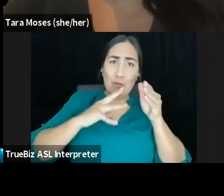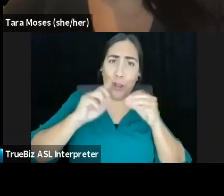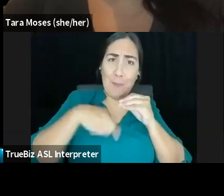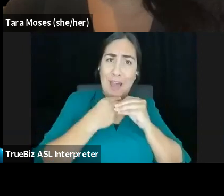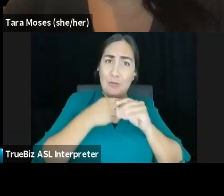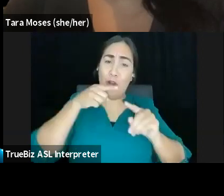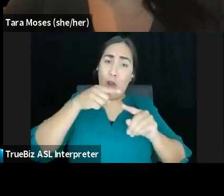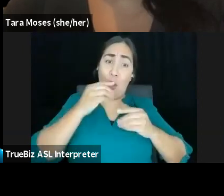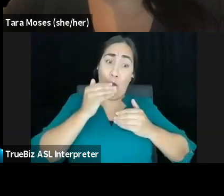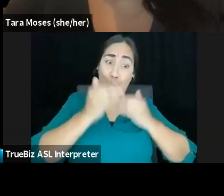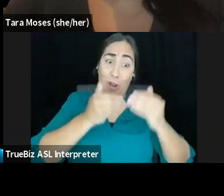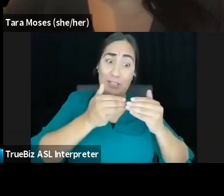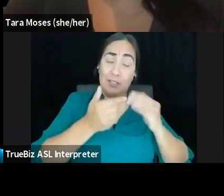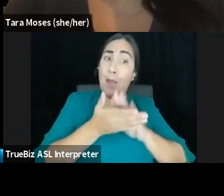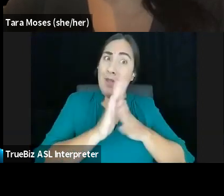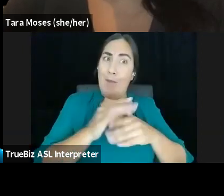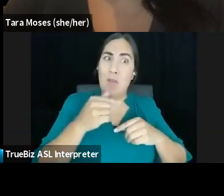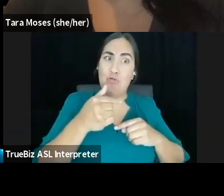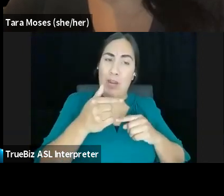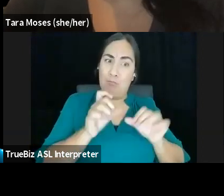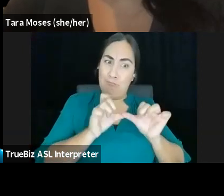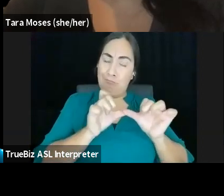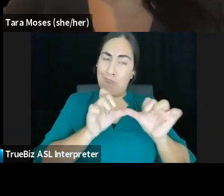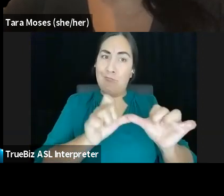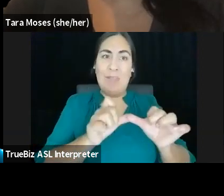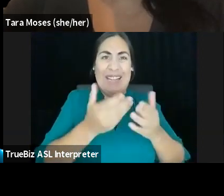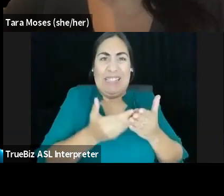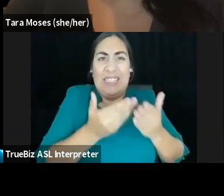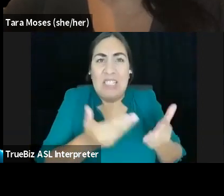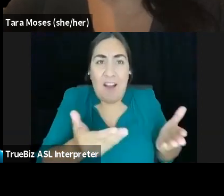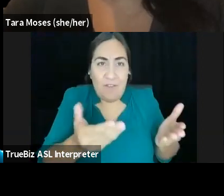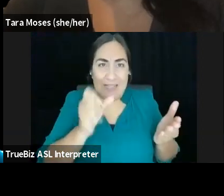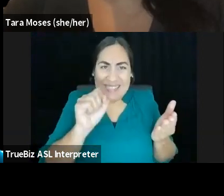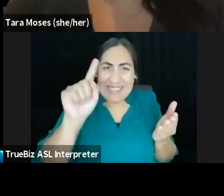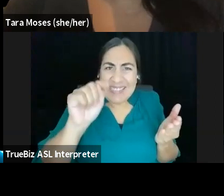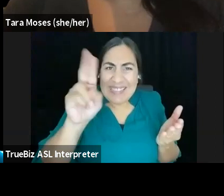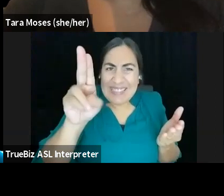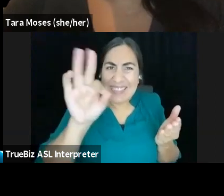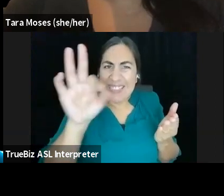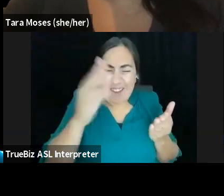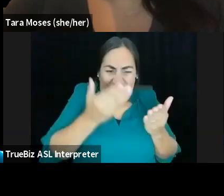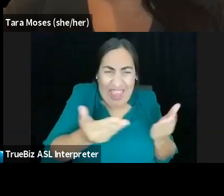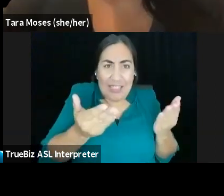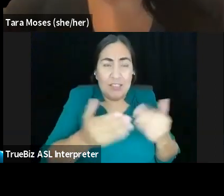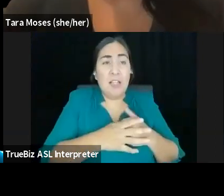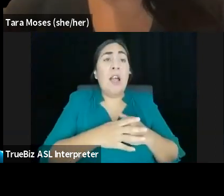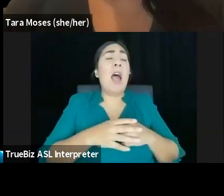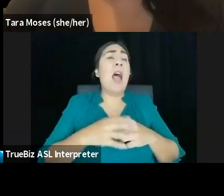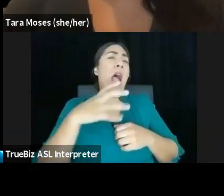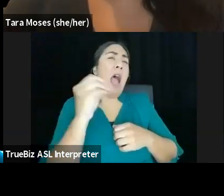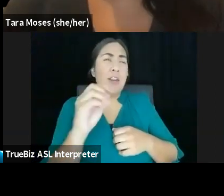stuff. And not thinking about, um, and, and, you know, I feel like where I kind of tend to pop off is around